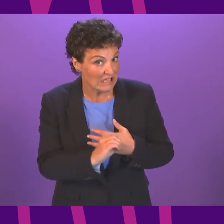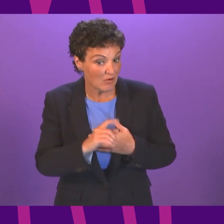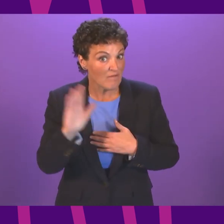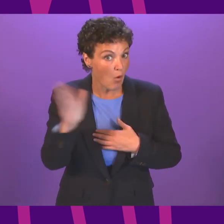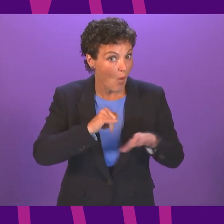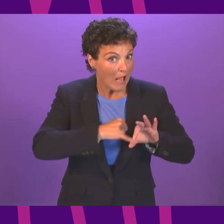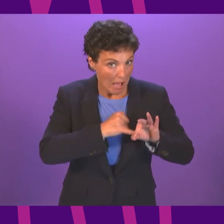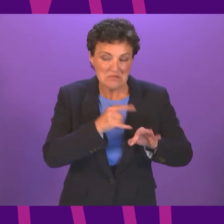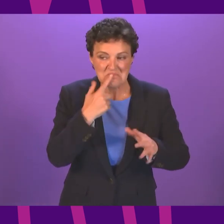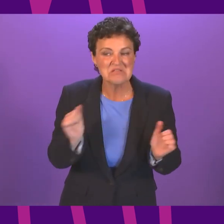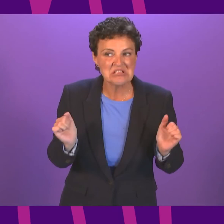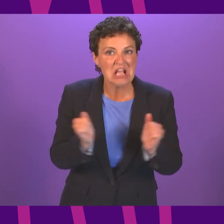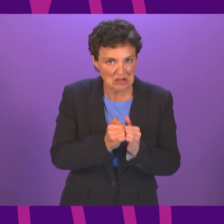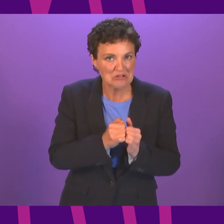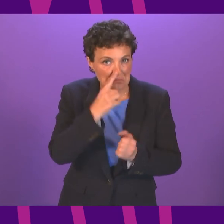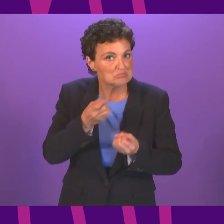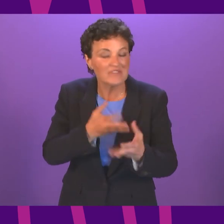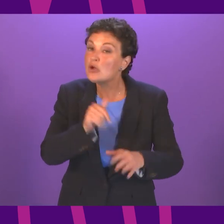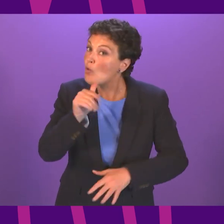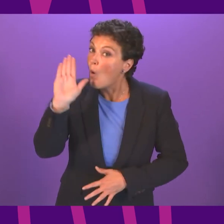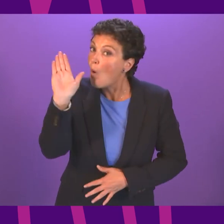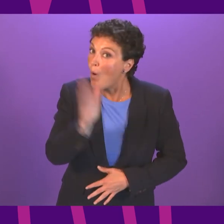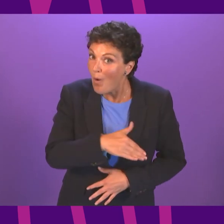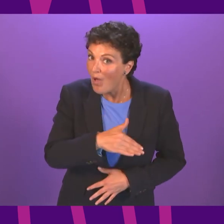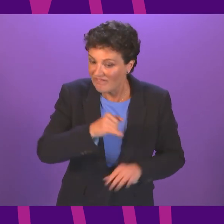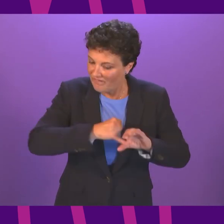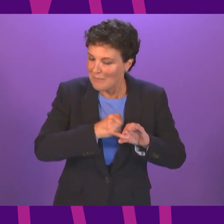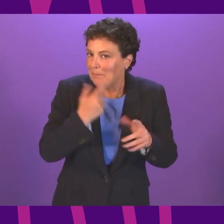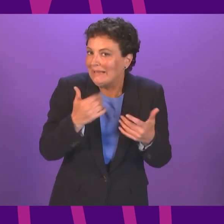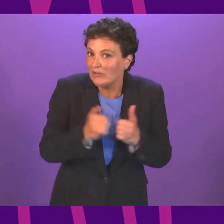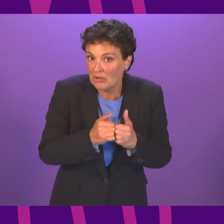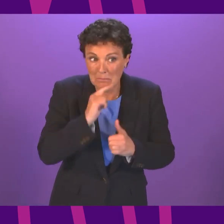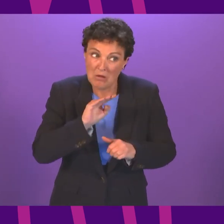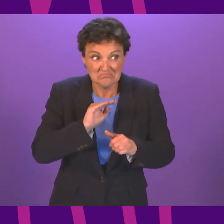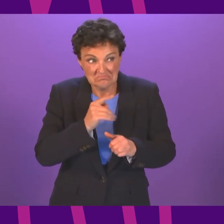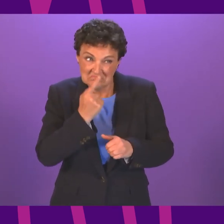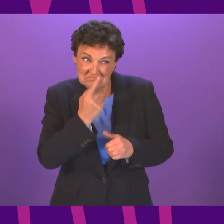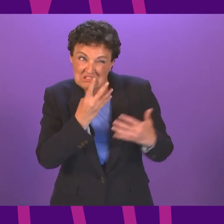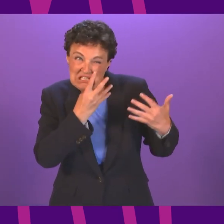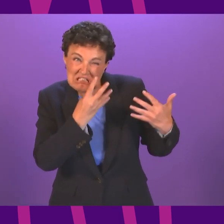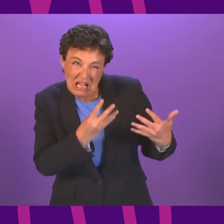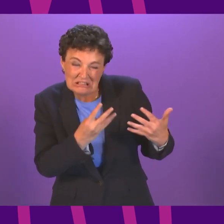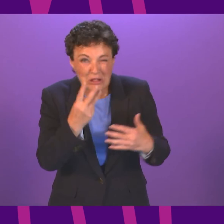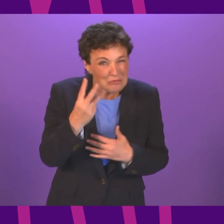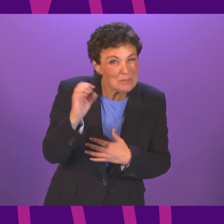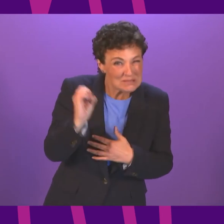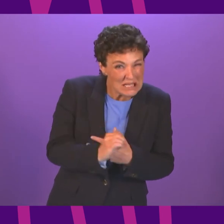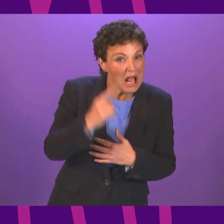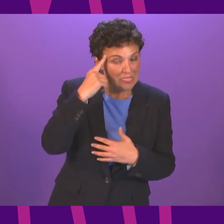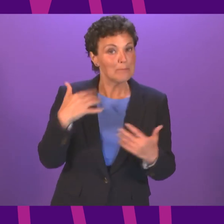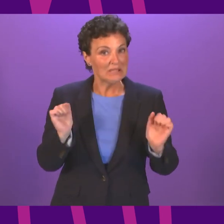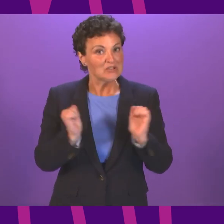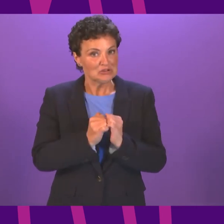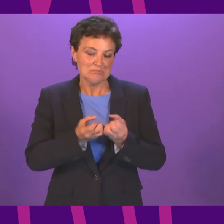provide this service. Not absolutely every community pharmacy will be able to do so, but, as I say, I think 93% have.